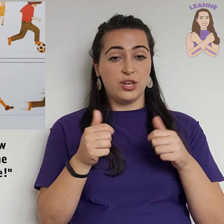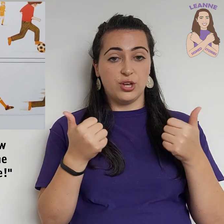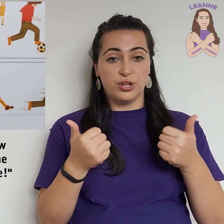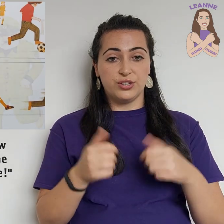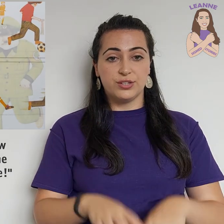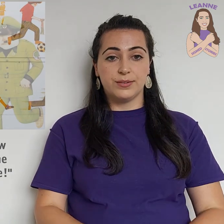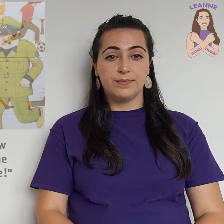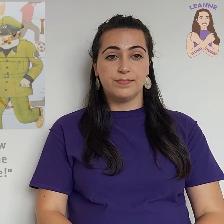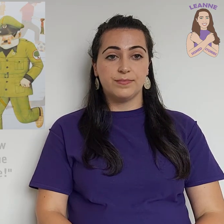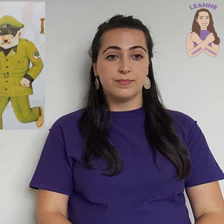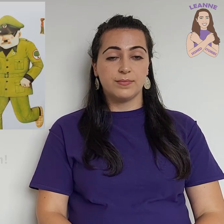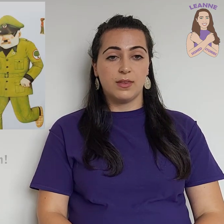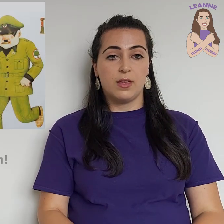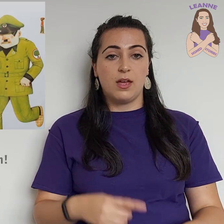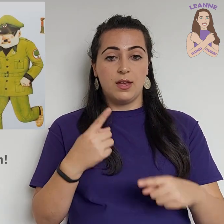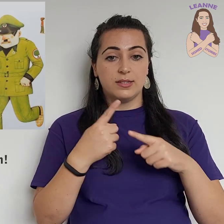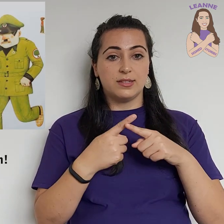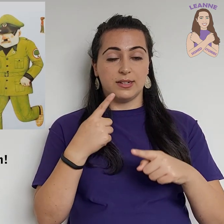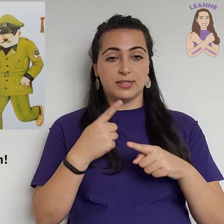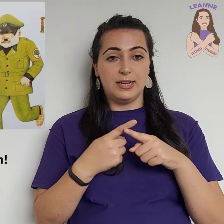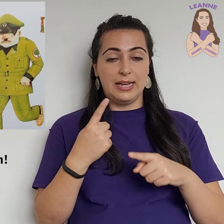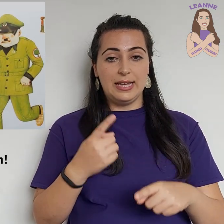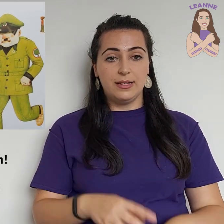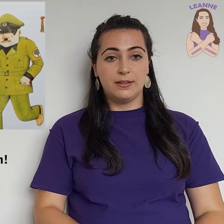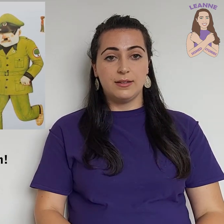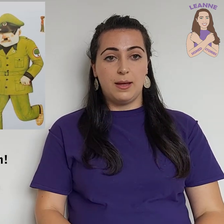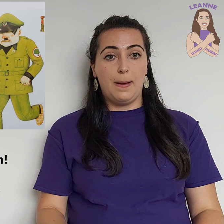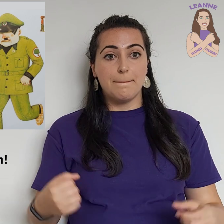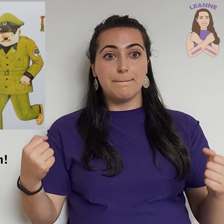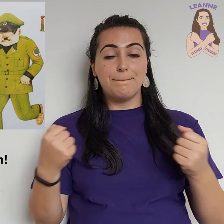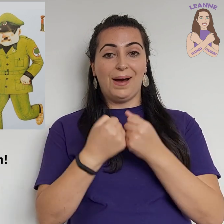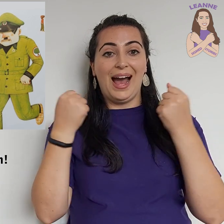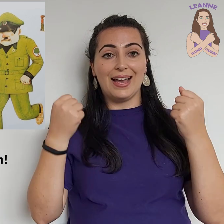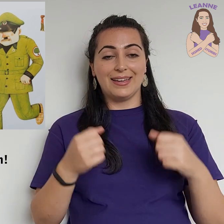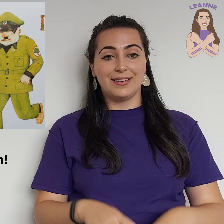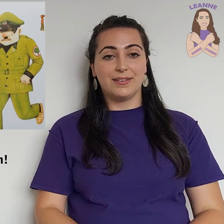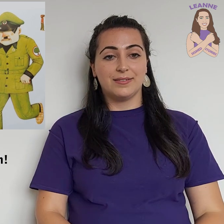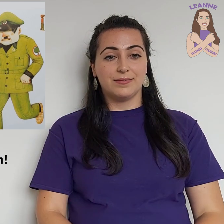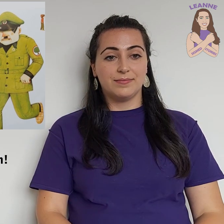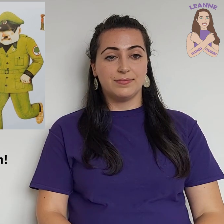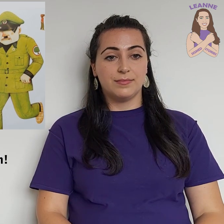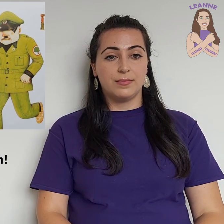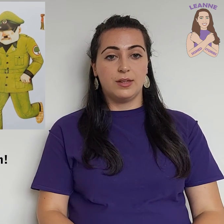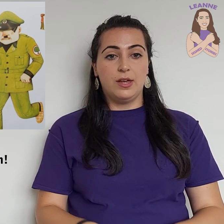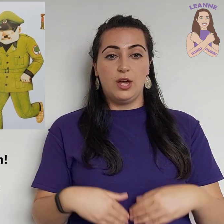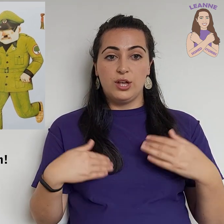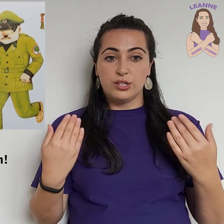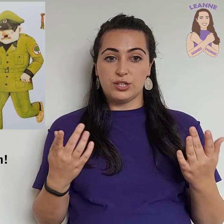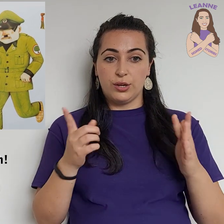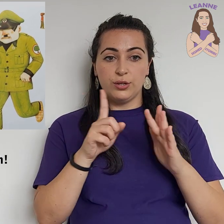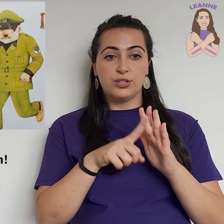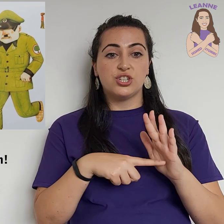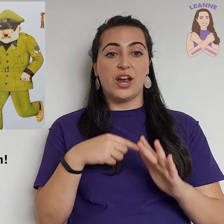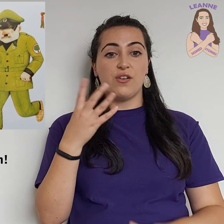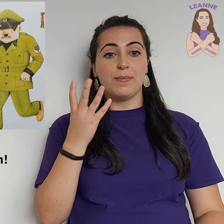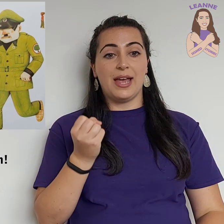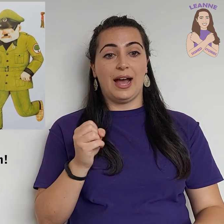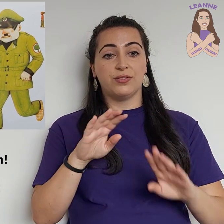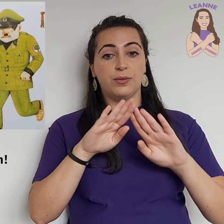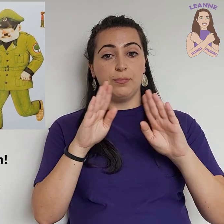good. Suddenly, bang! Jeremy So Jeremy had the